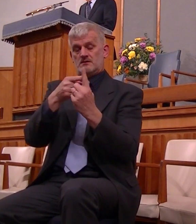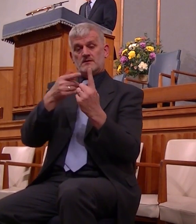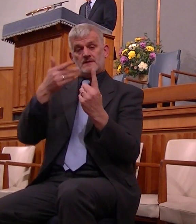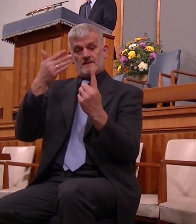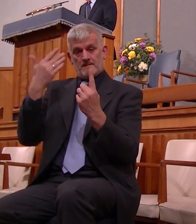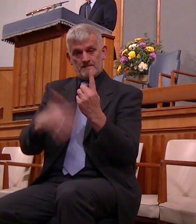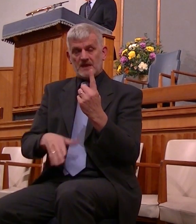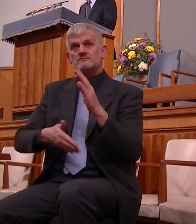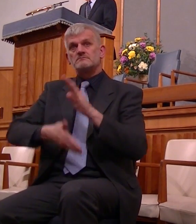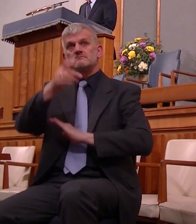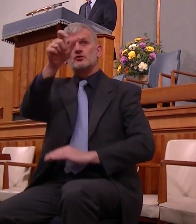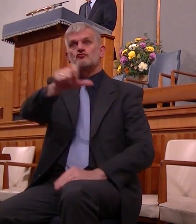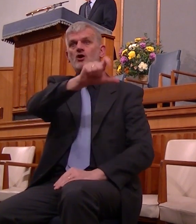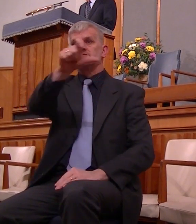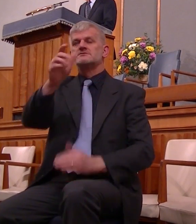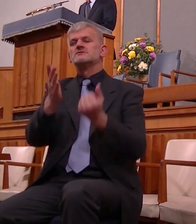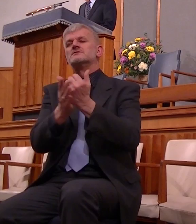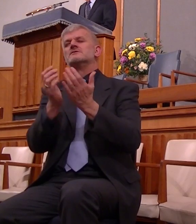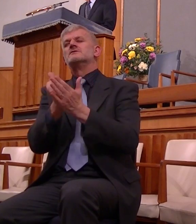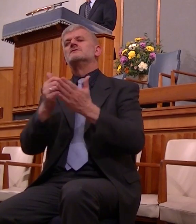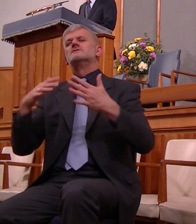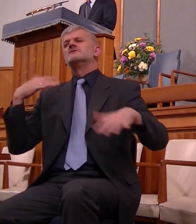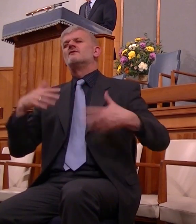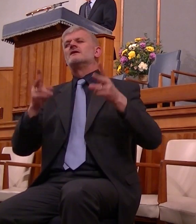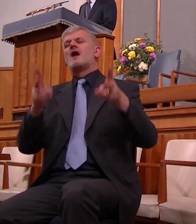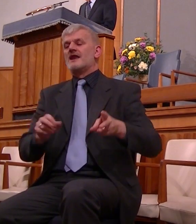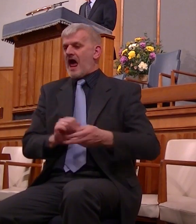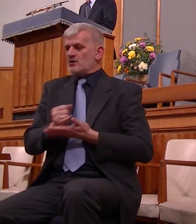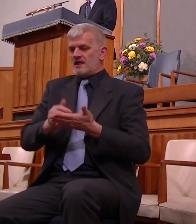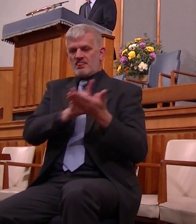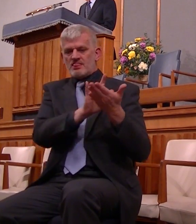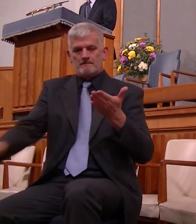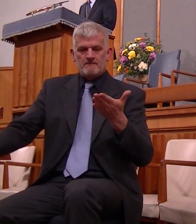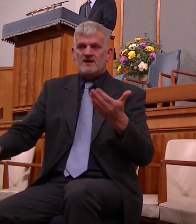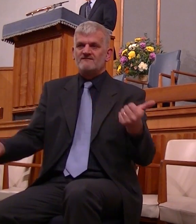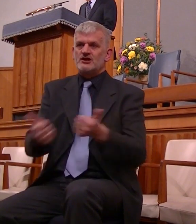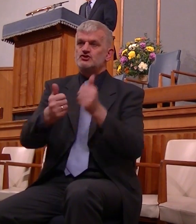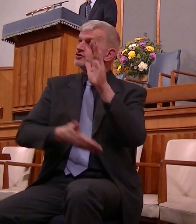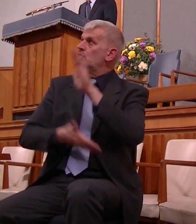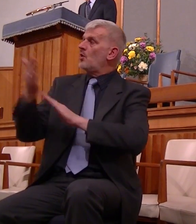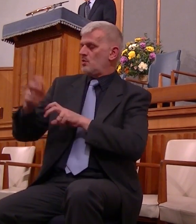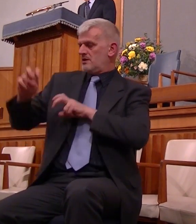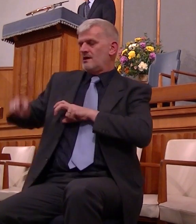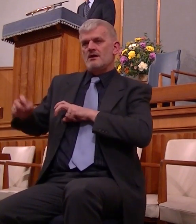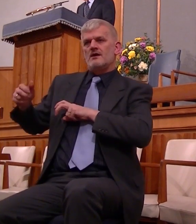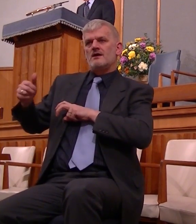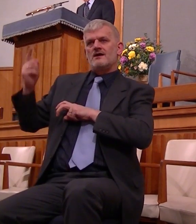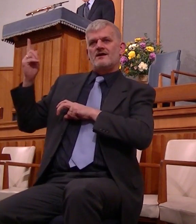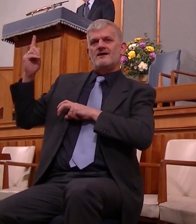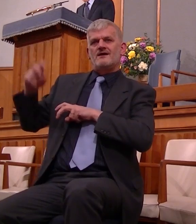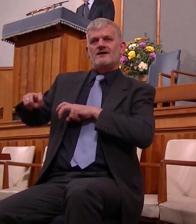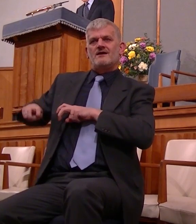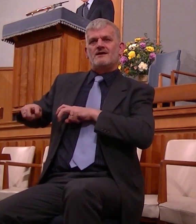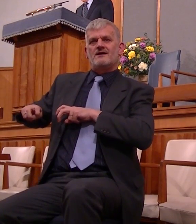purged our sins sat down on the right hand of the Majesty on high being made so